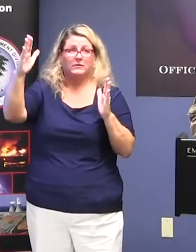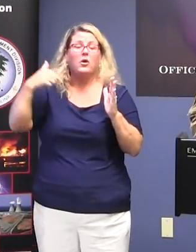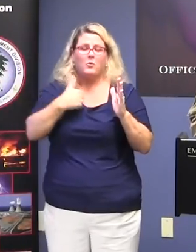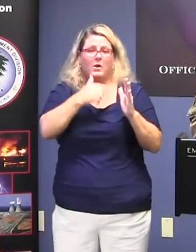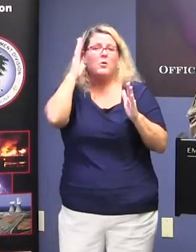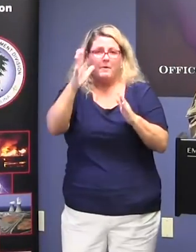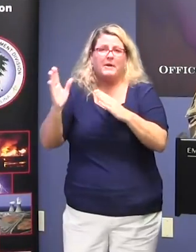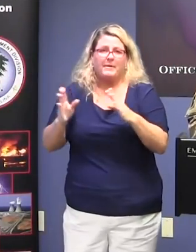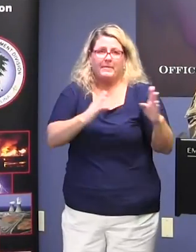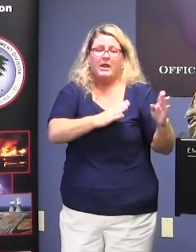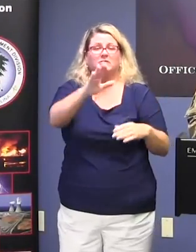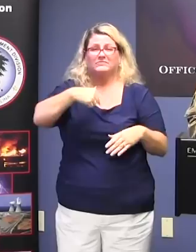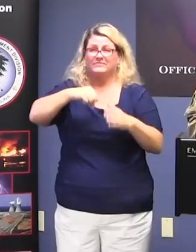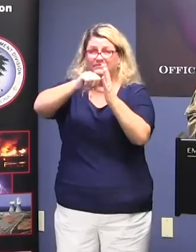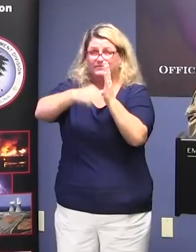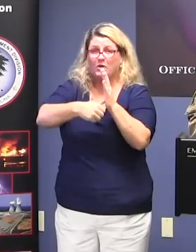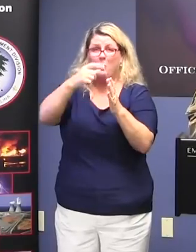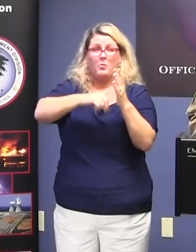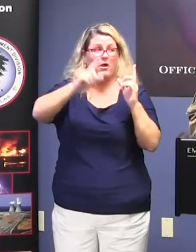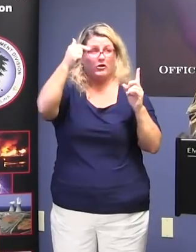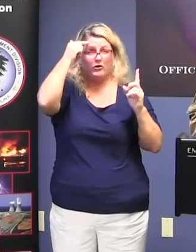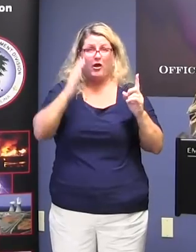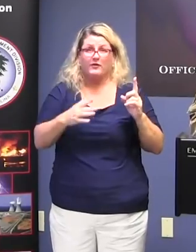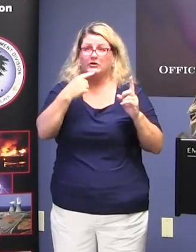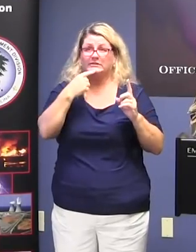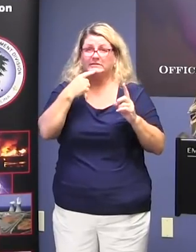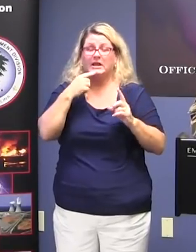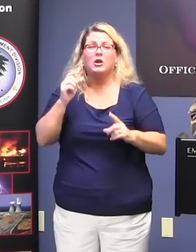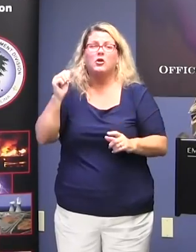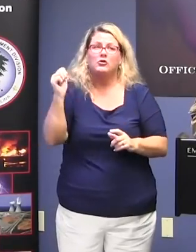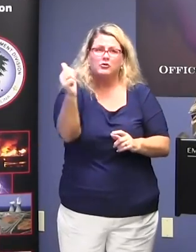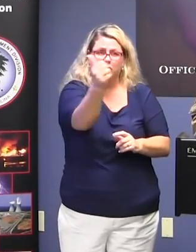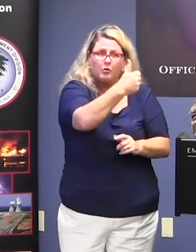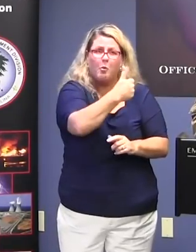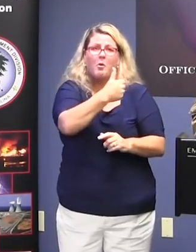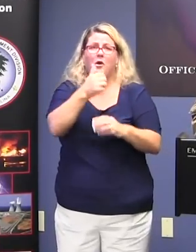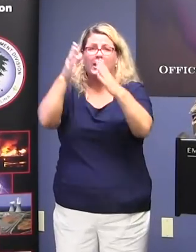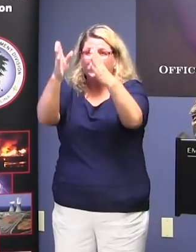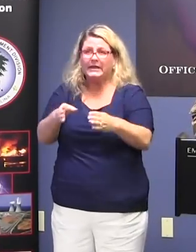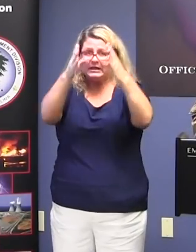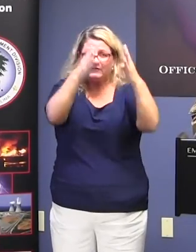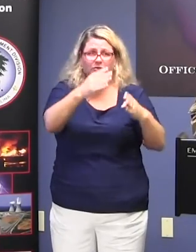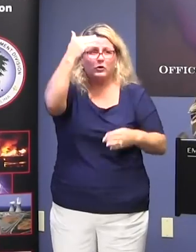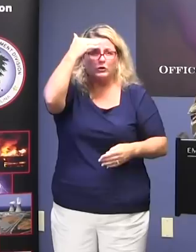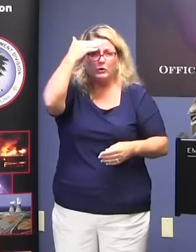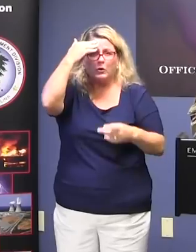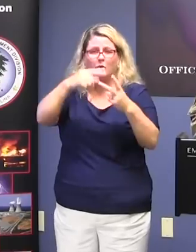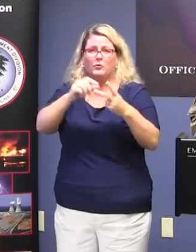I will emphasize what the Governor said is your individual preparedness and your individual awareness.